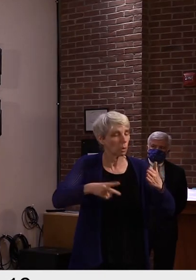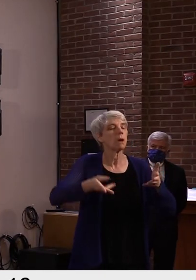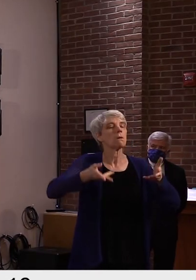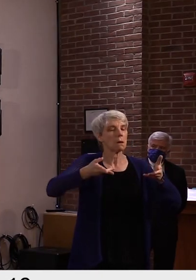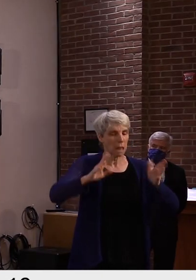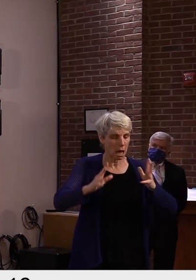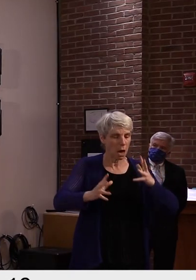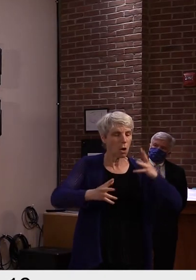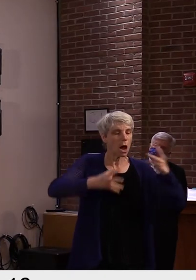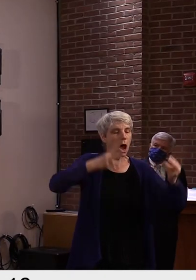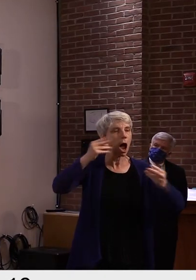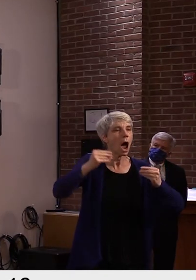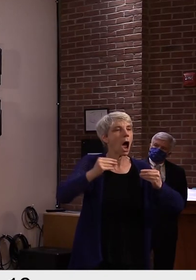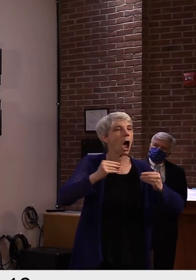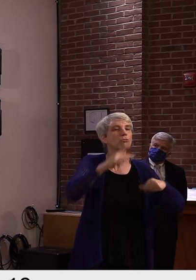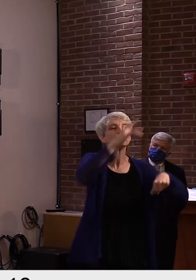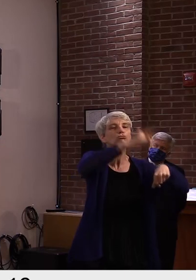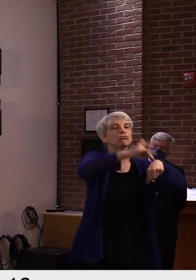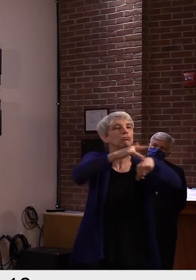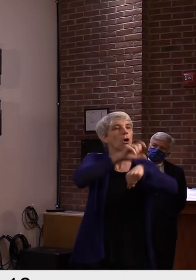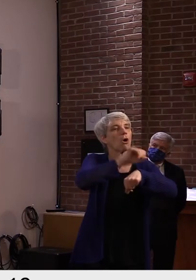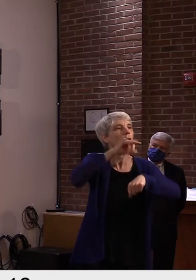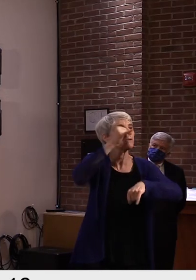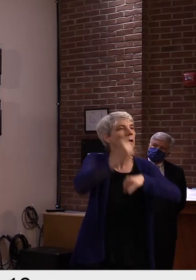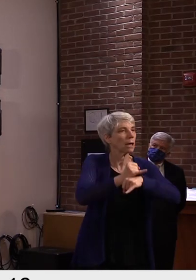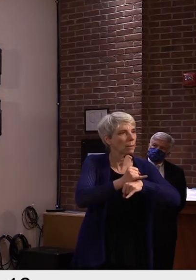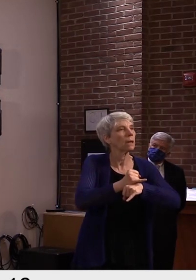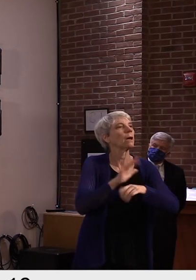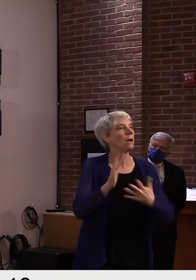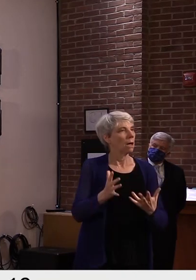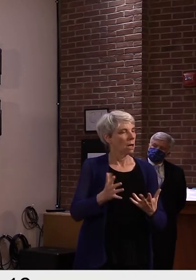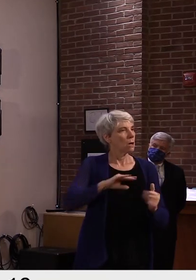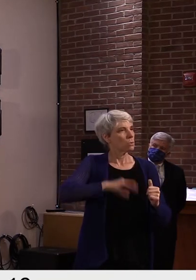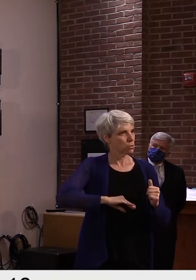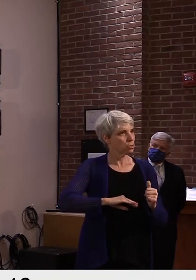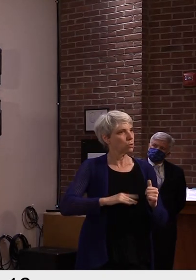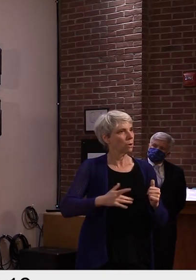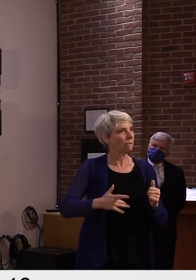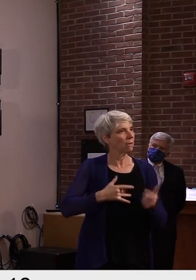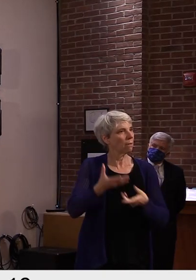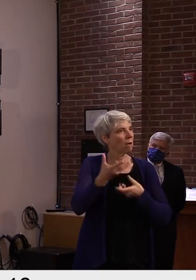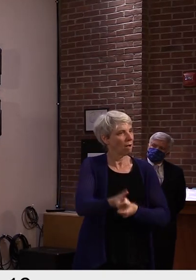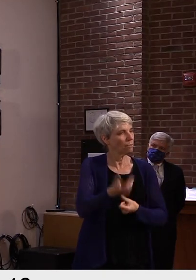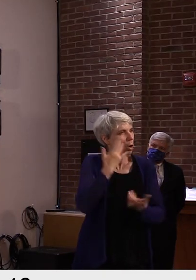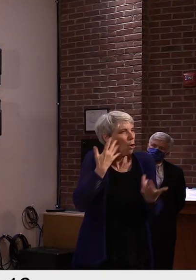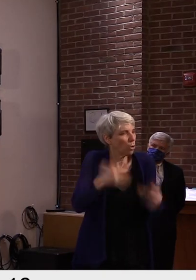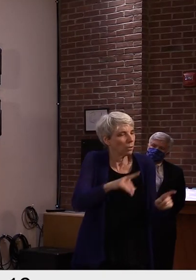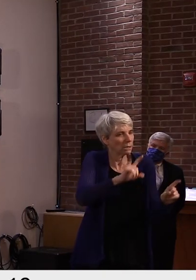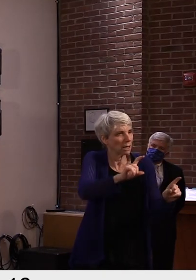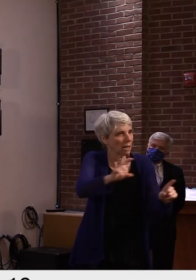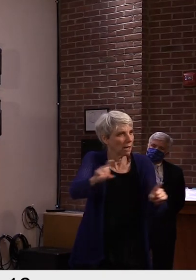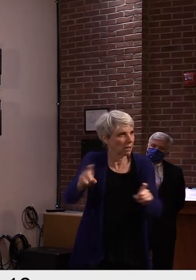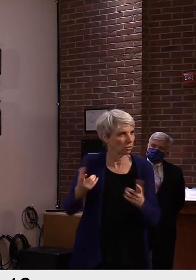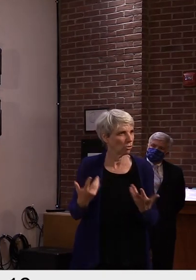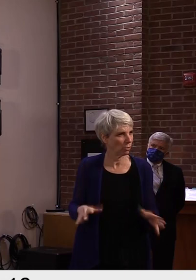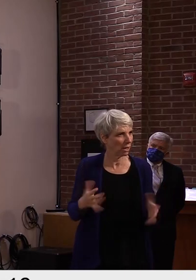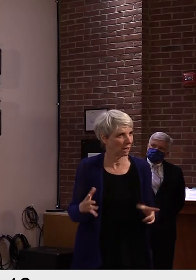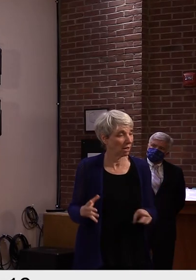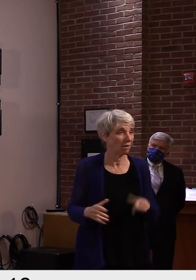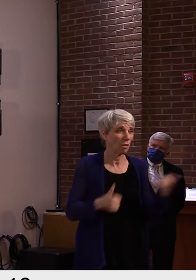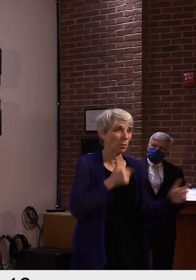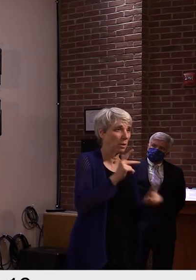that we essentially started with a community that we could not measure any disease by our viral testing protocols.